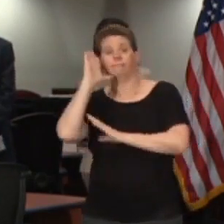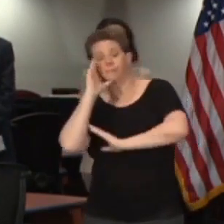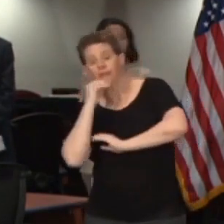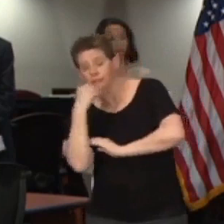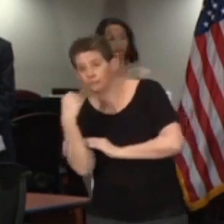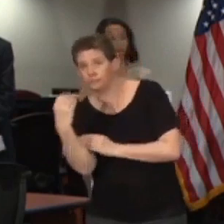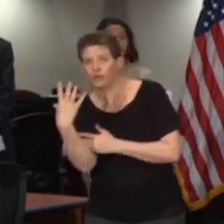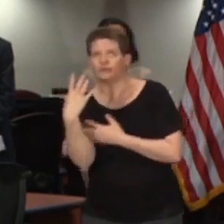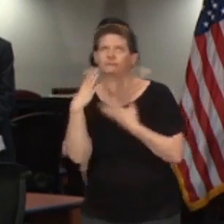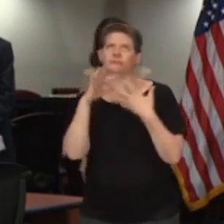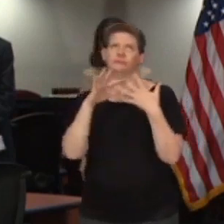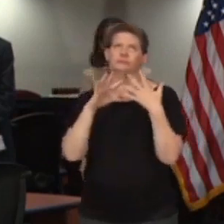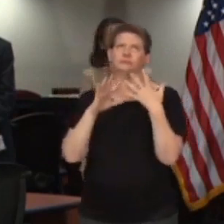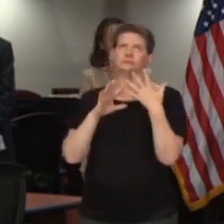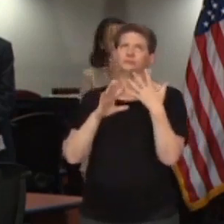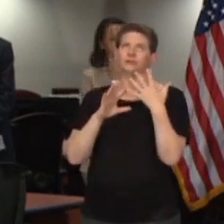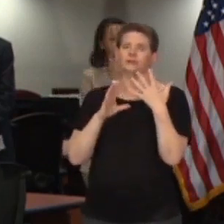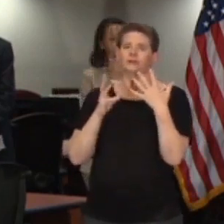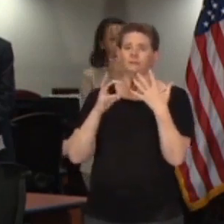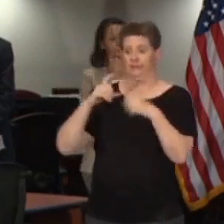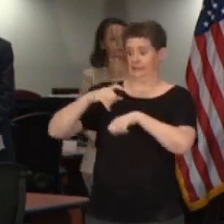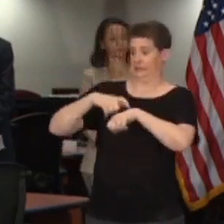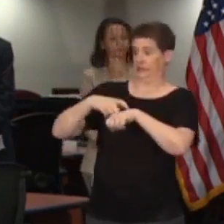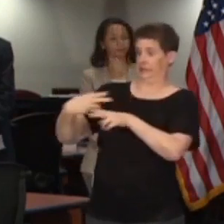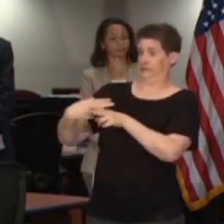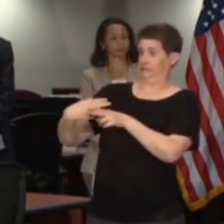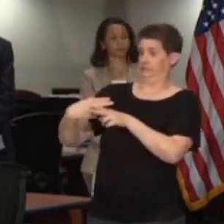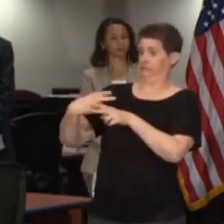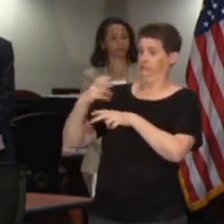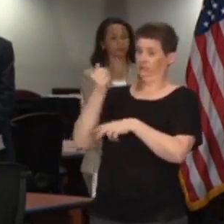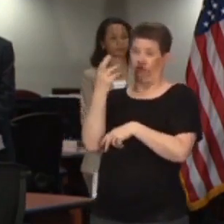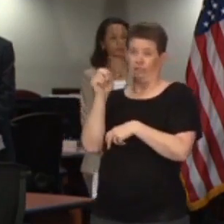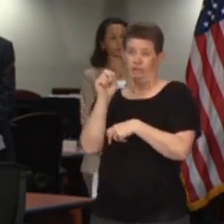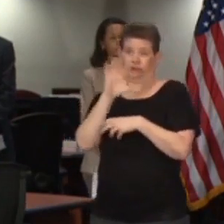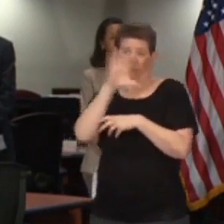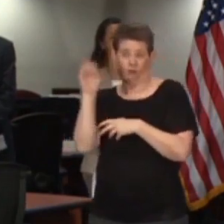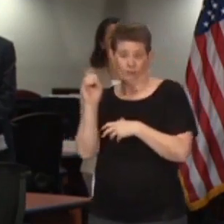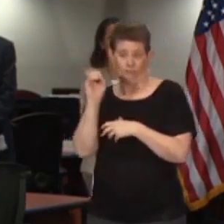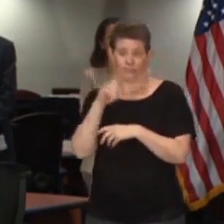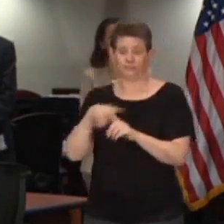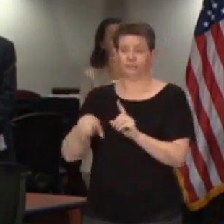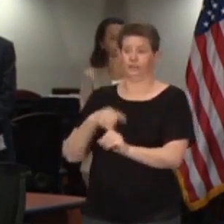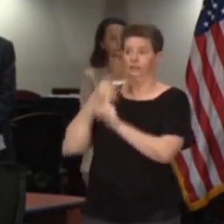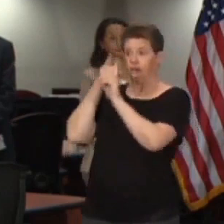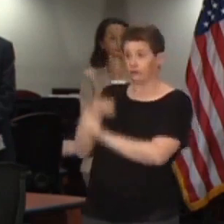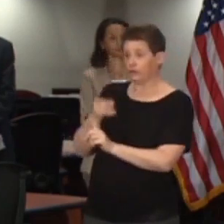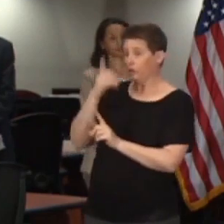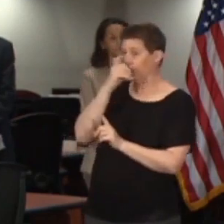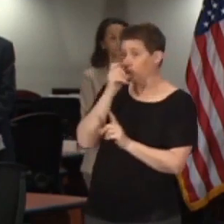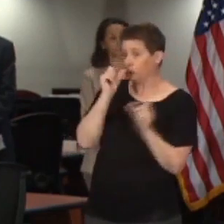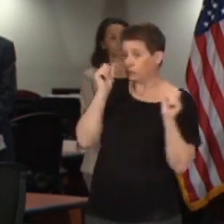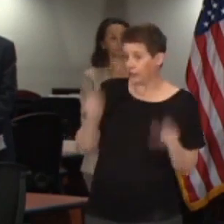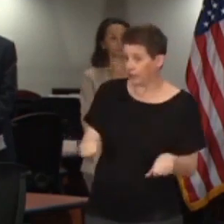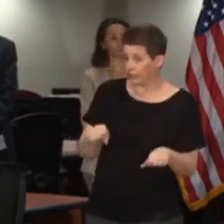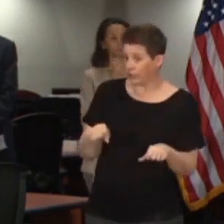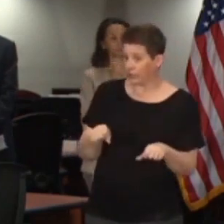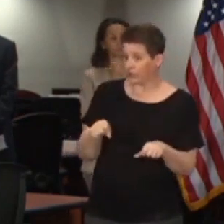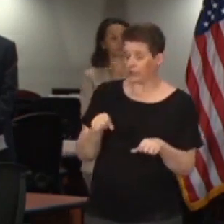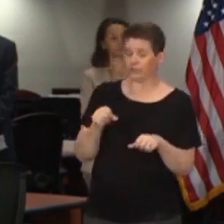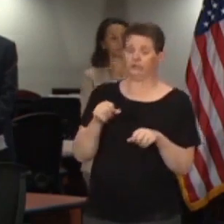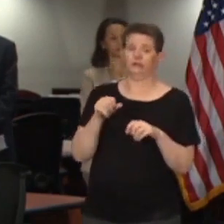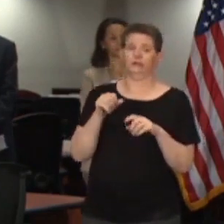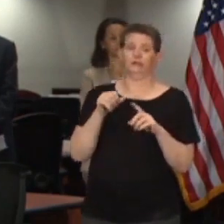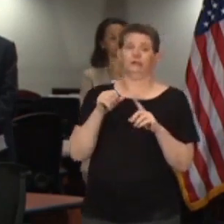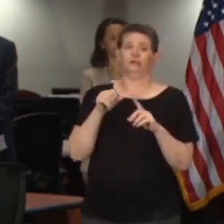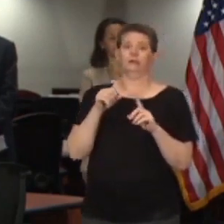companies, timeshare companies. But this specifically excludes people from any place